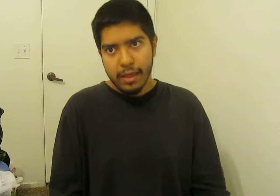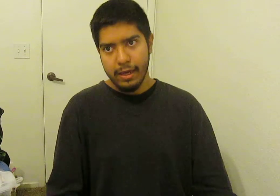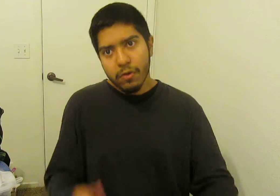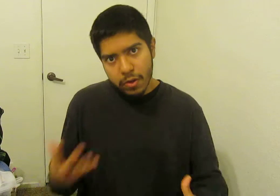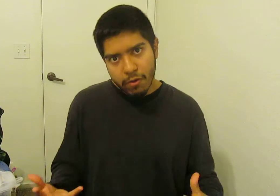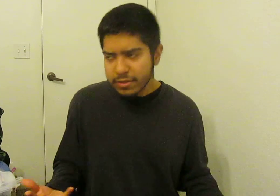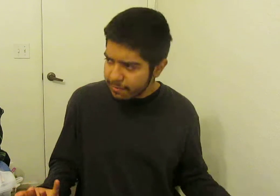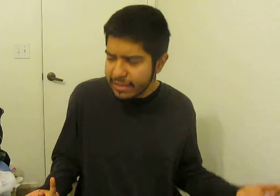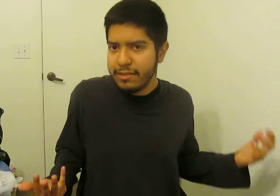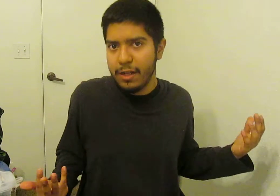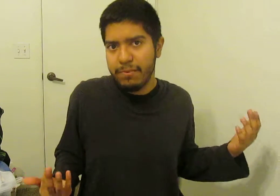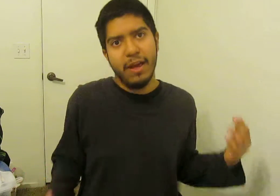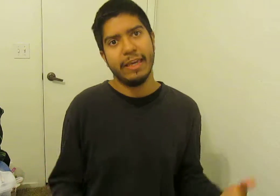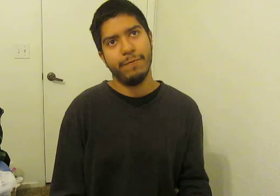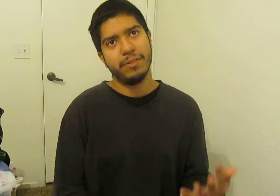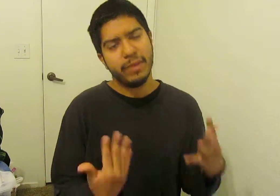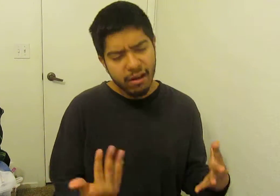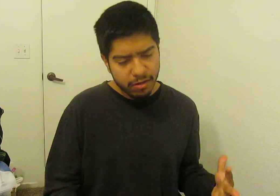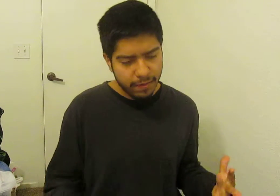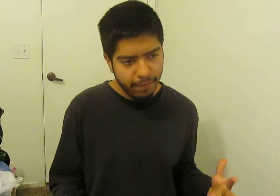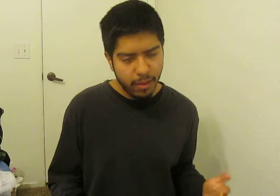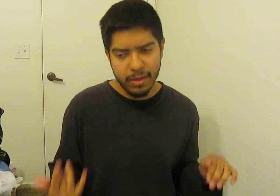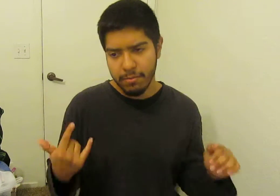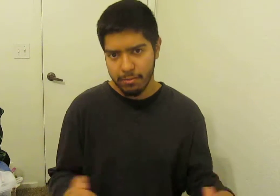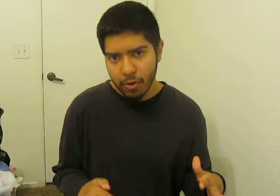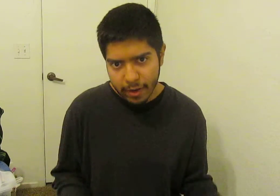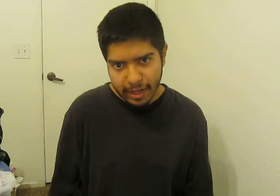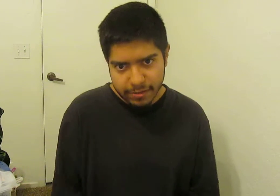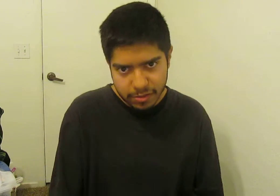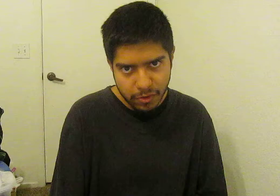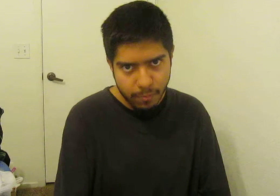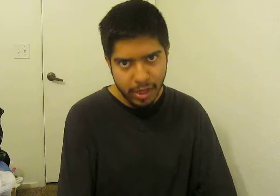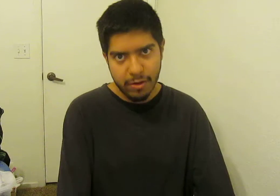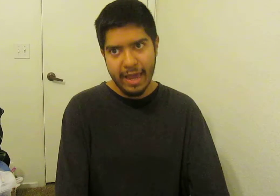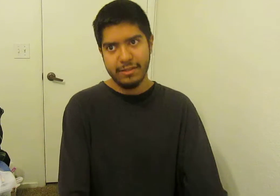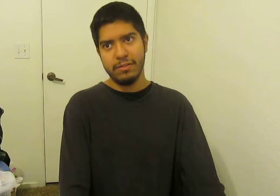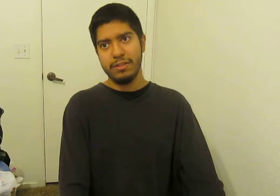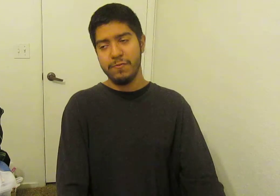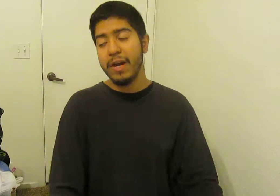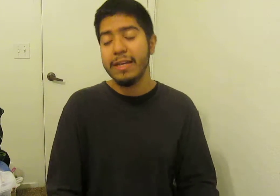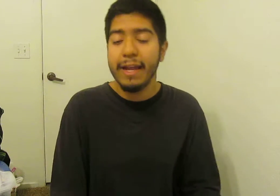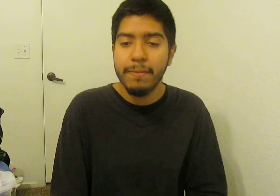And who knows, it might set up Naki for some character development, but knowing how Studio Perriot has in all this fucking anime,